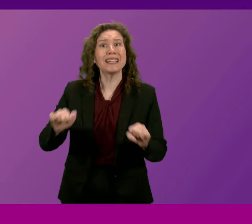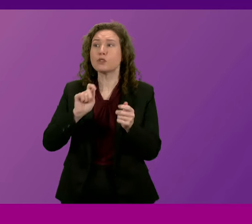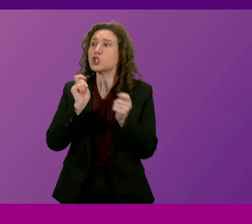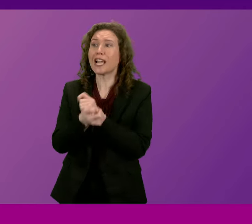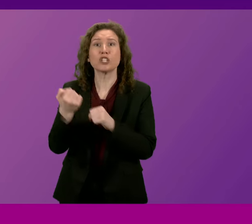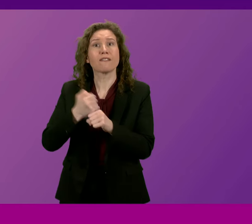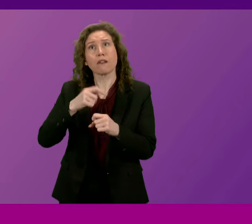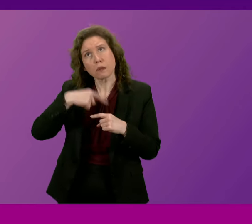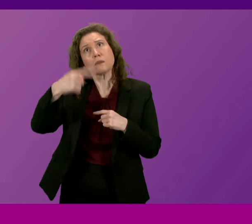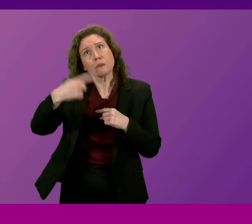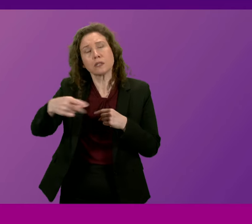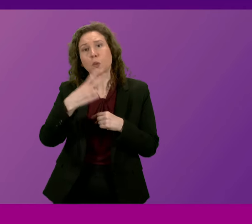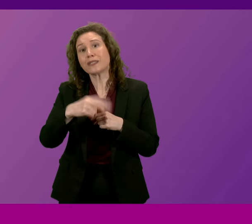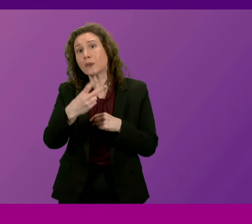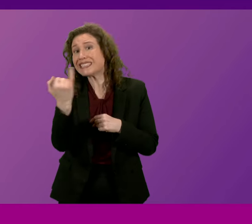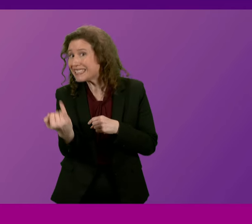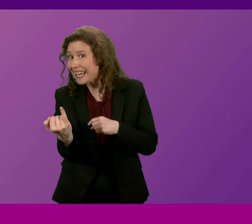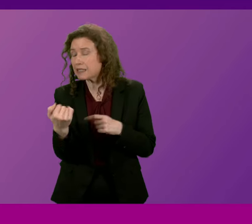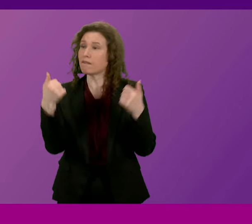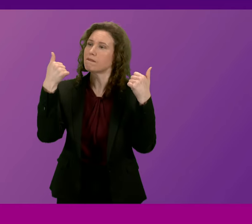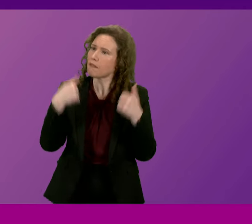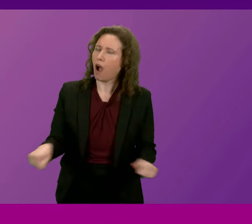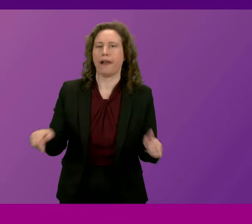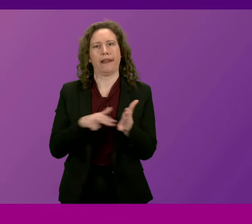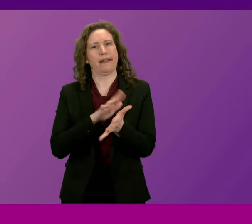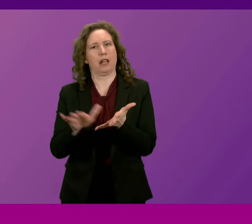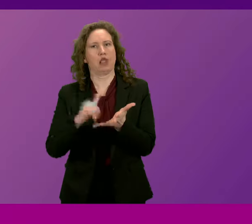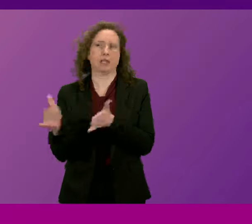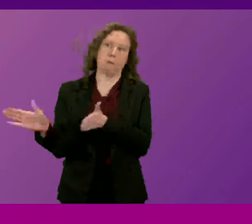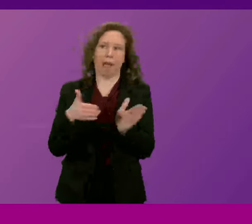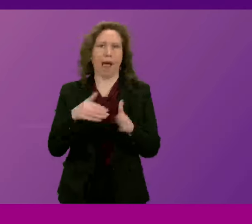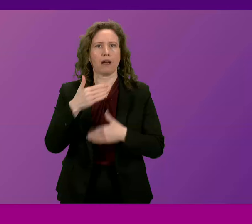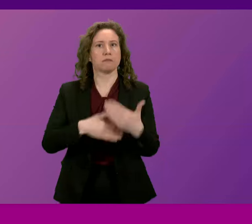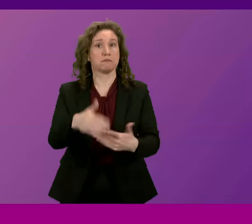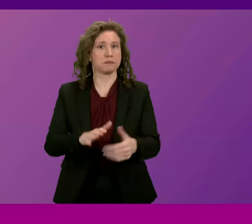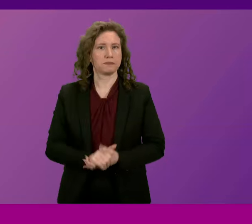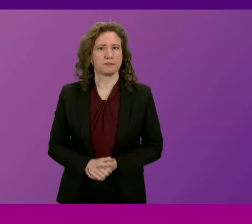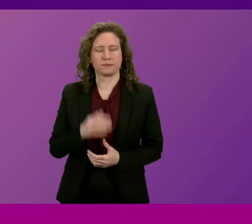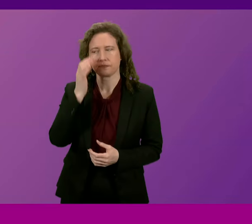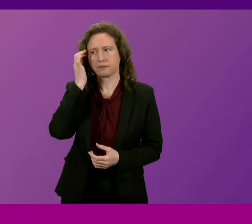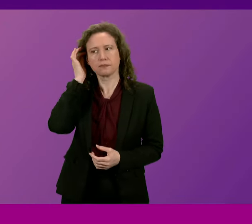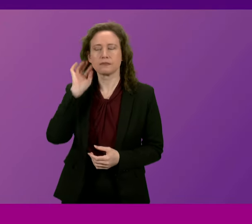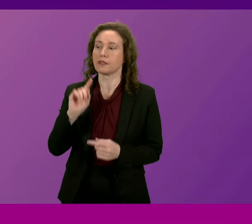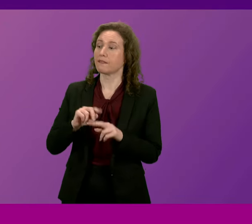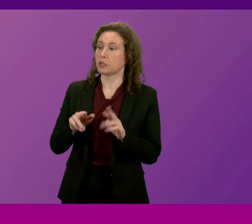of government in 2026 for us to get our NHS back? First Minister.